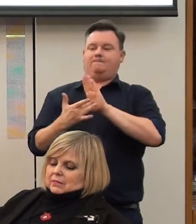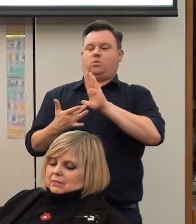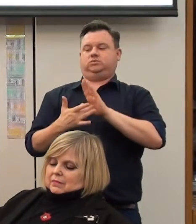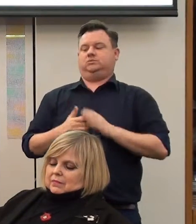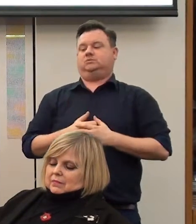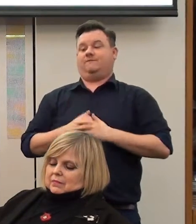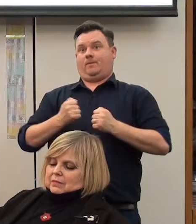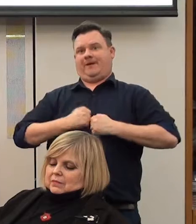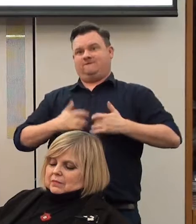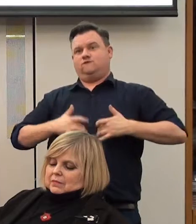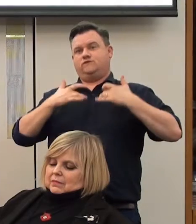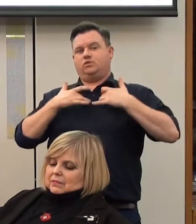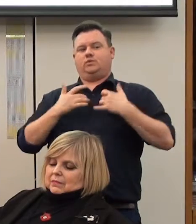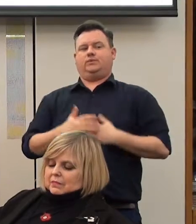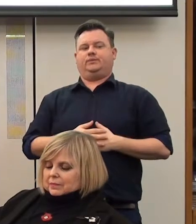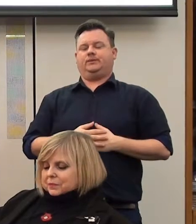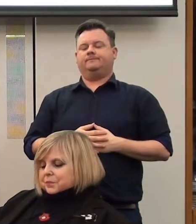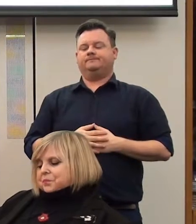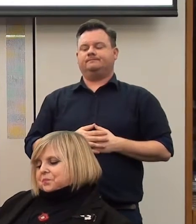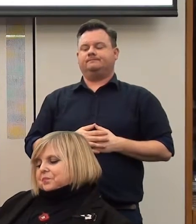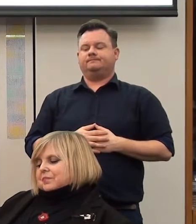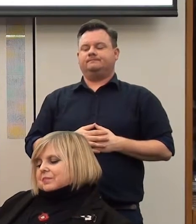from my point of view in terms of...